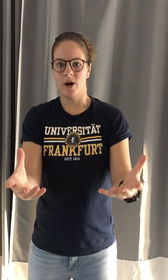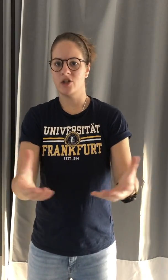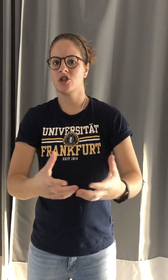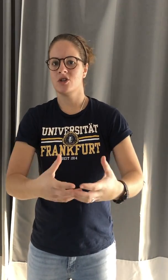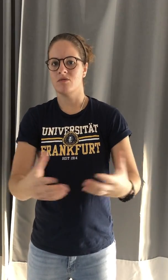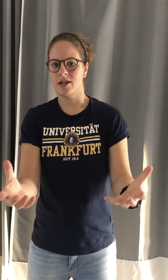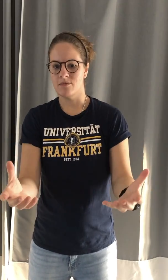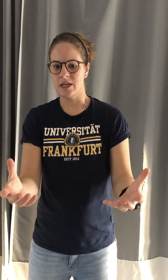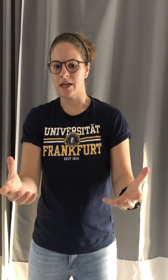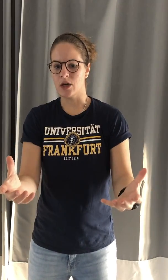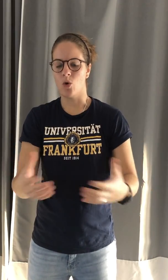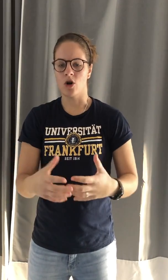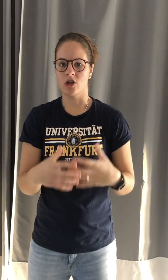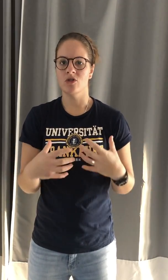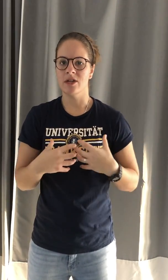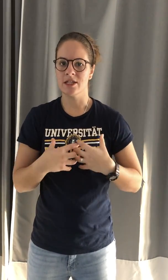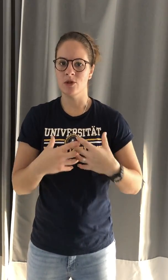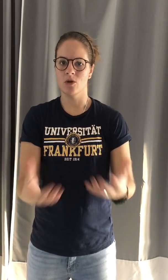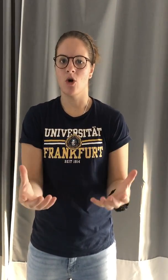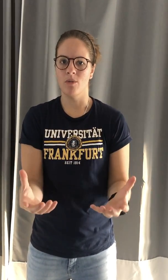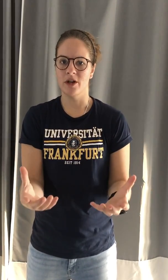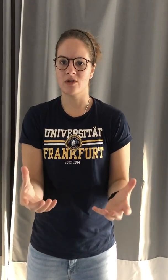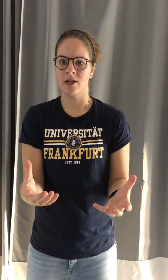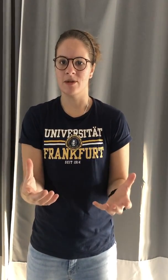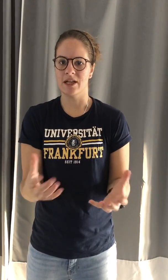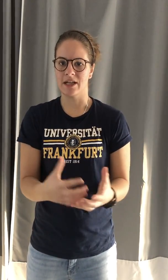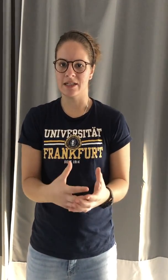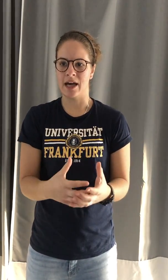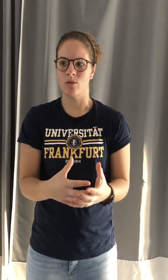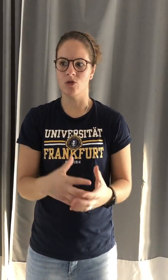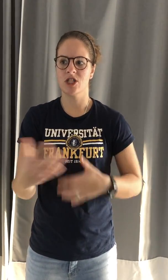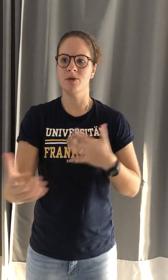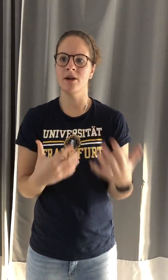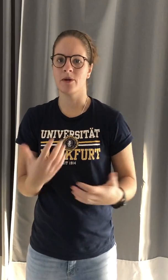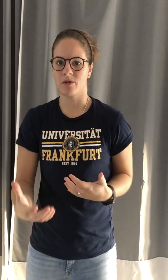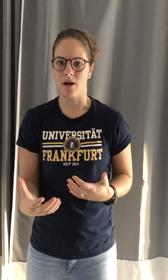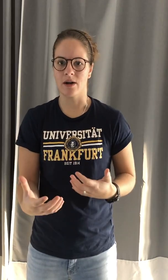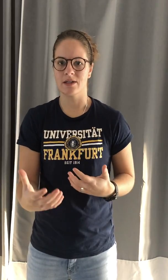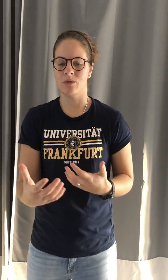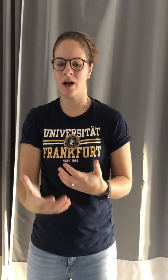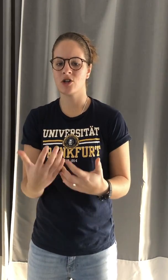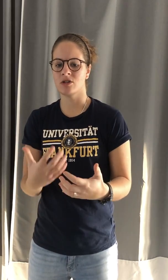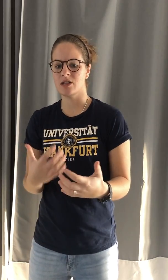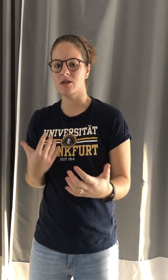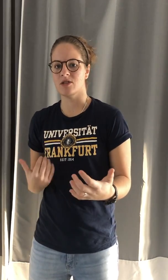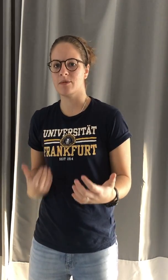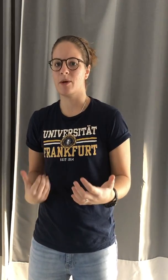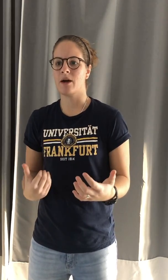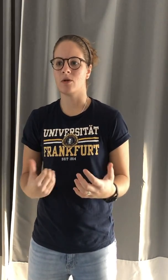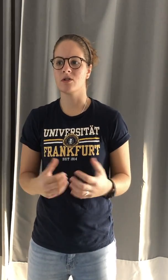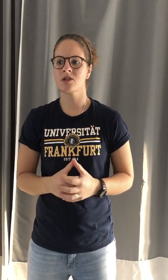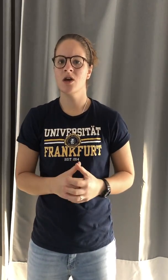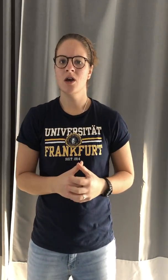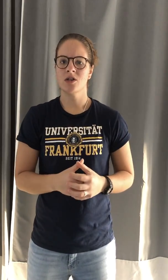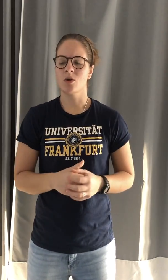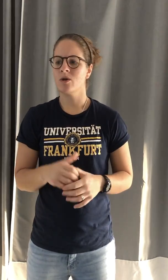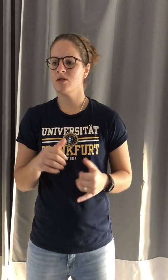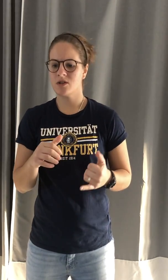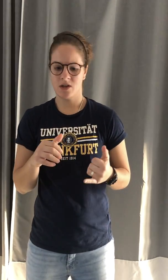bunch right at the beginning, or you don't need to be doing a whole bunch right at the beginning because that won't speed up your progress. That will actually take you steps backwards. So whether it's